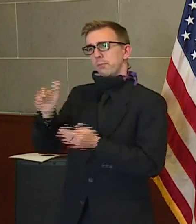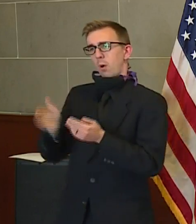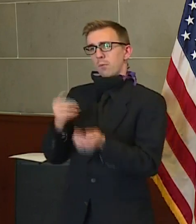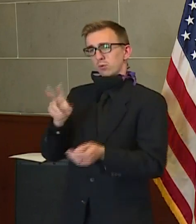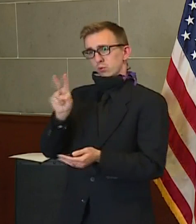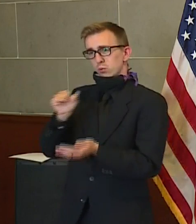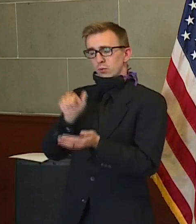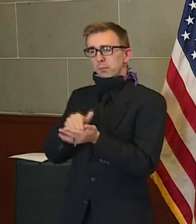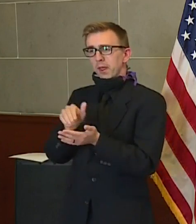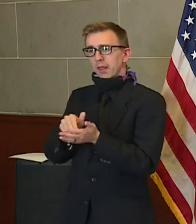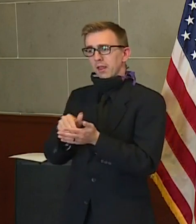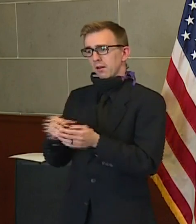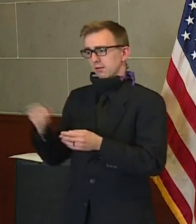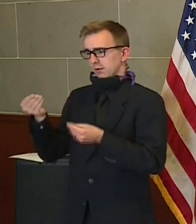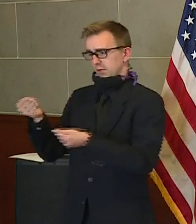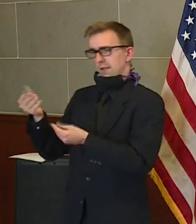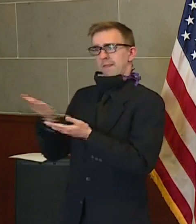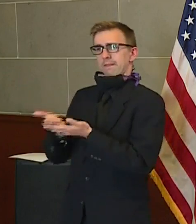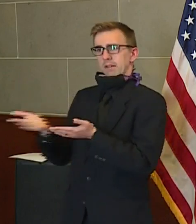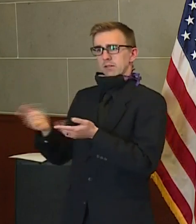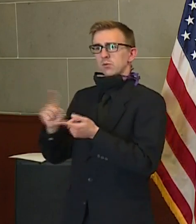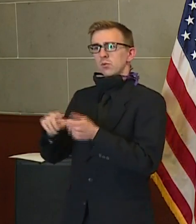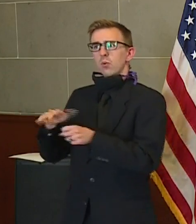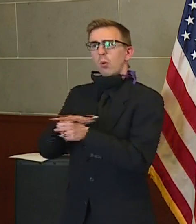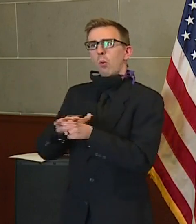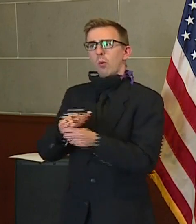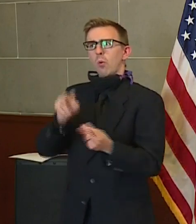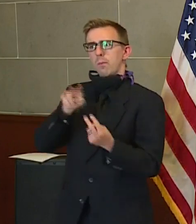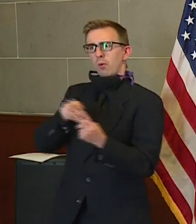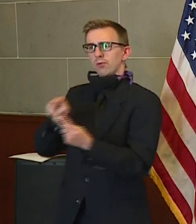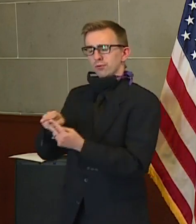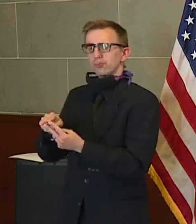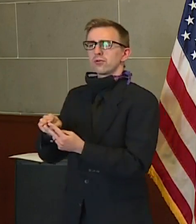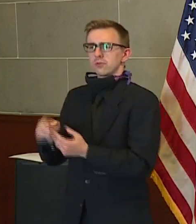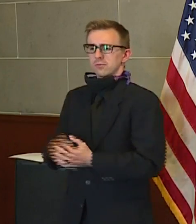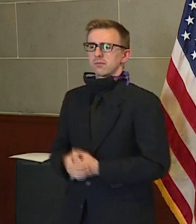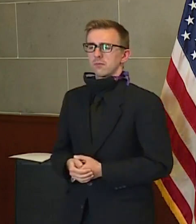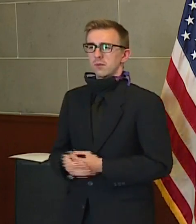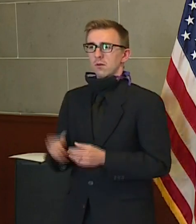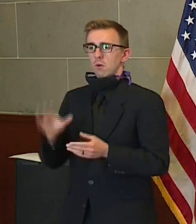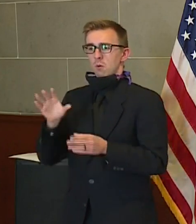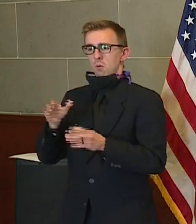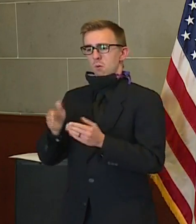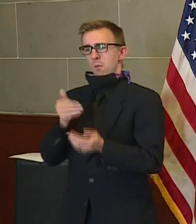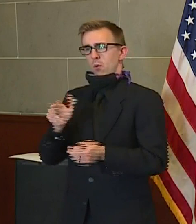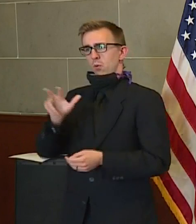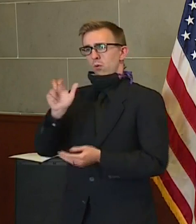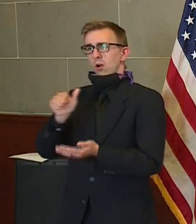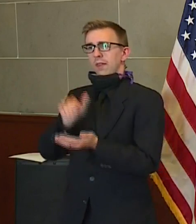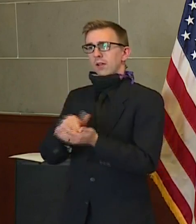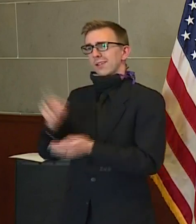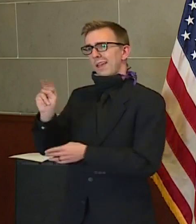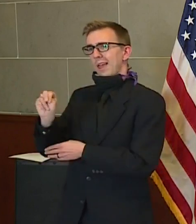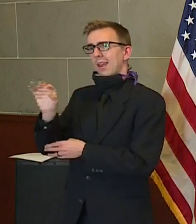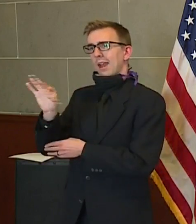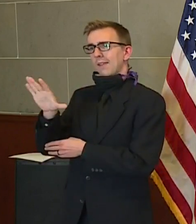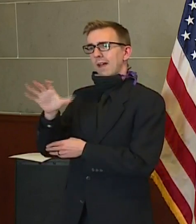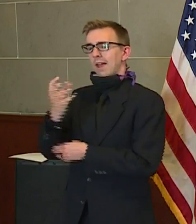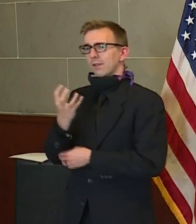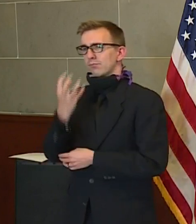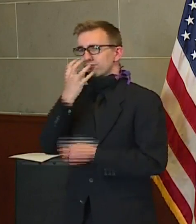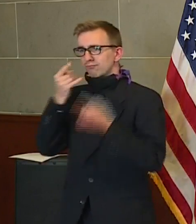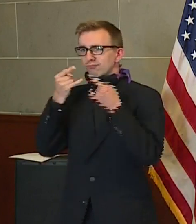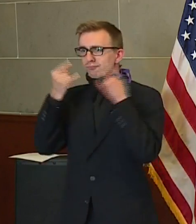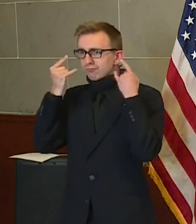2 million pieces of PPE to our local partners, including almost 300,000 in 95 respiratory